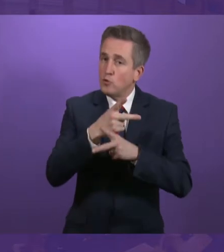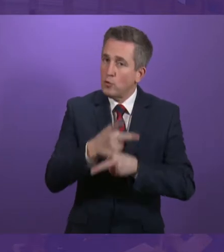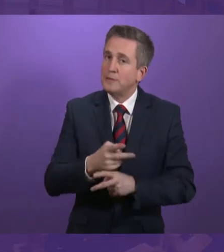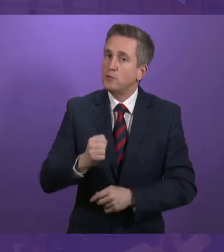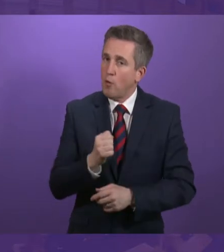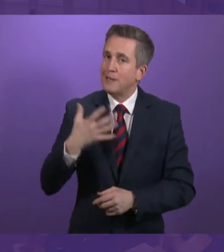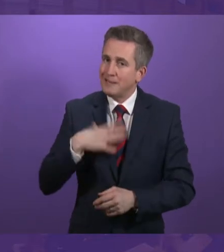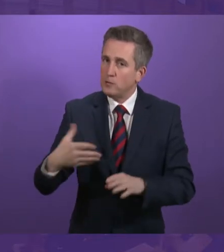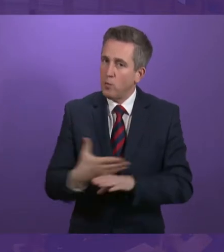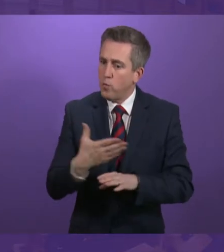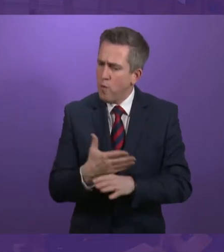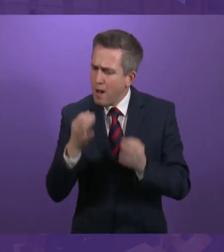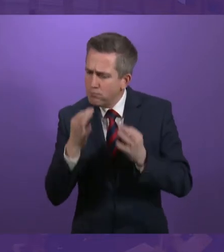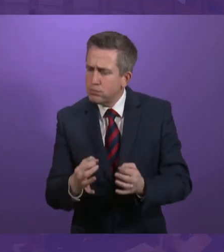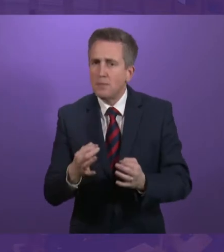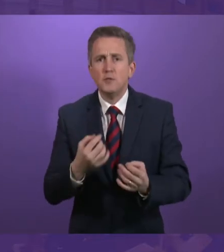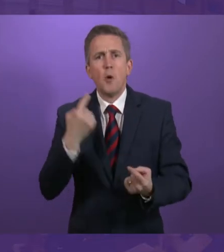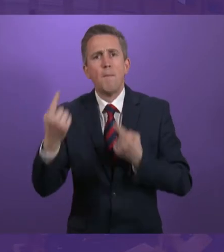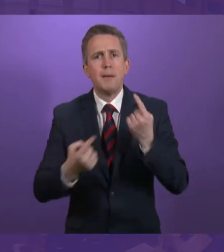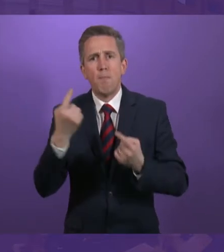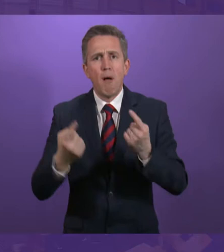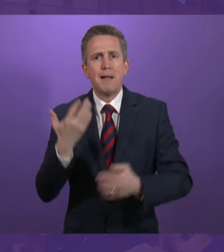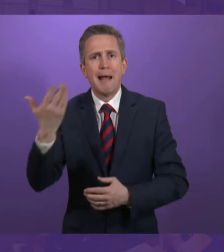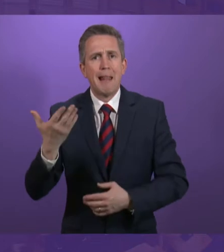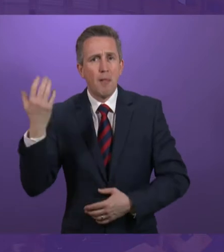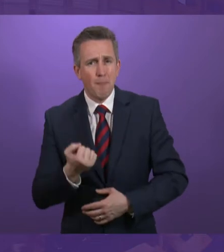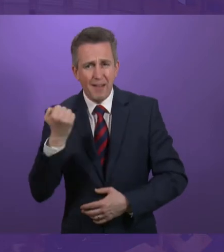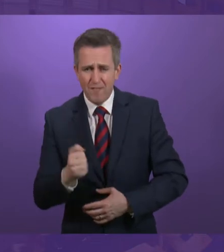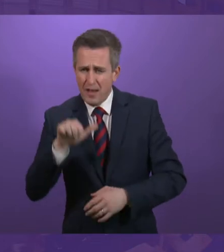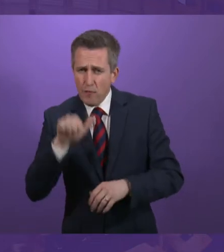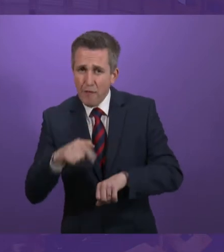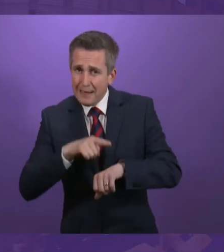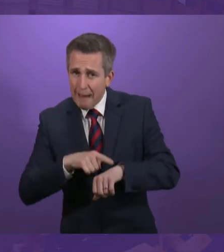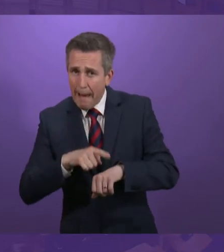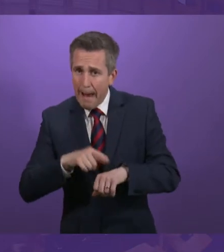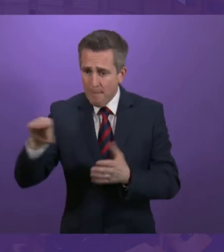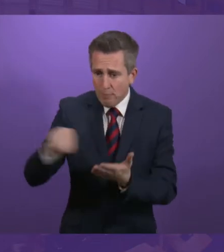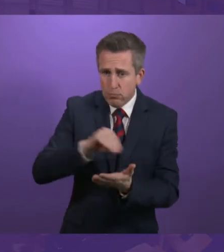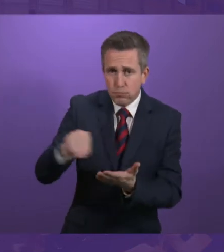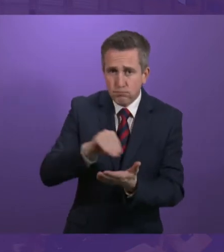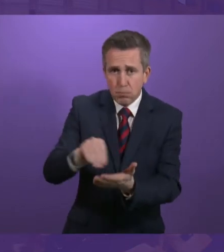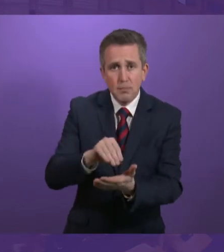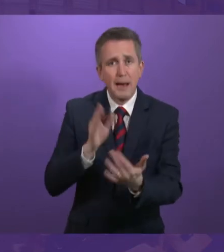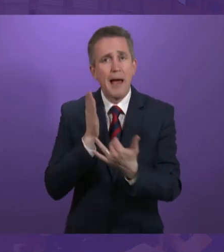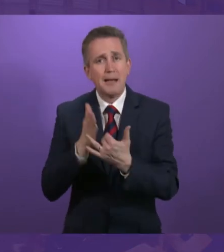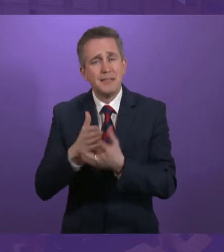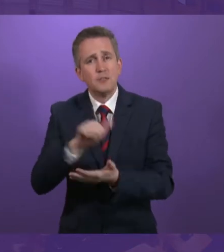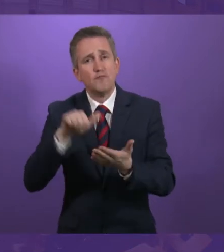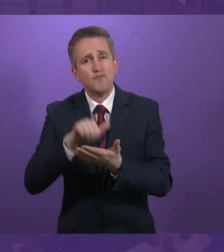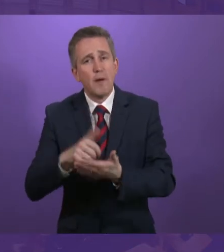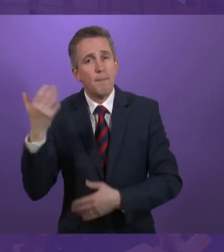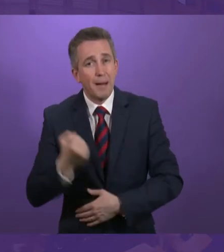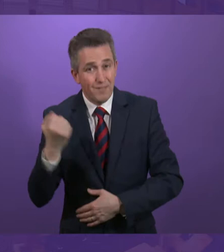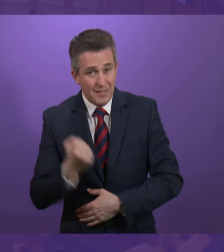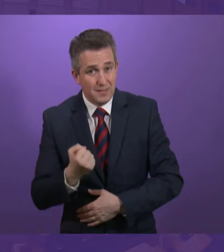people not only get the right money at the right time but are still eligible for other assistance that they can be passported to as well. This is a